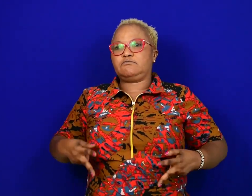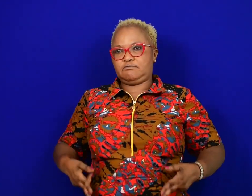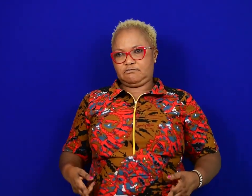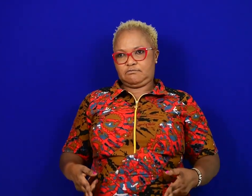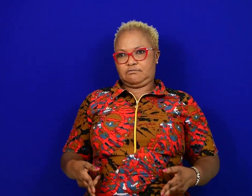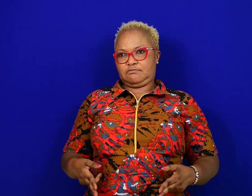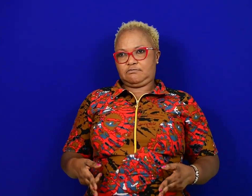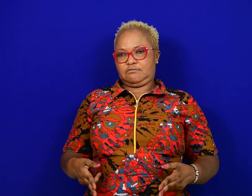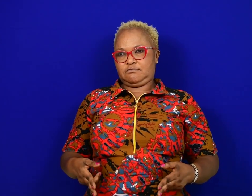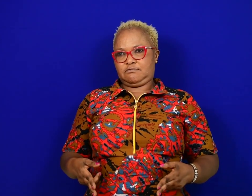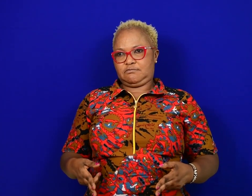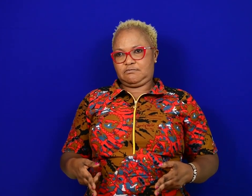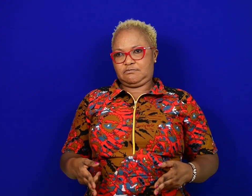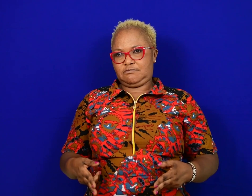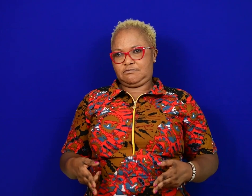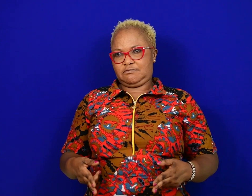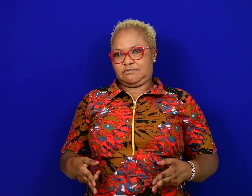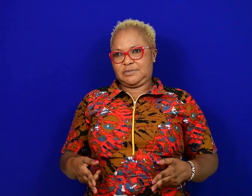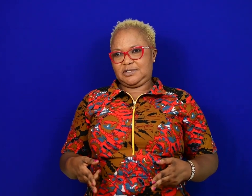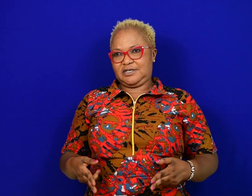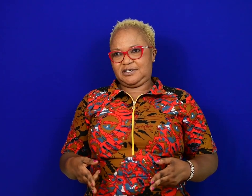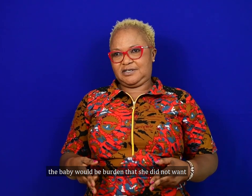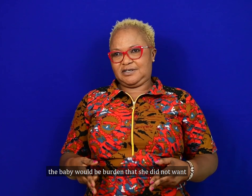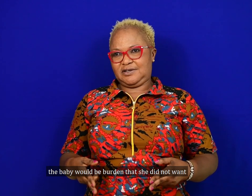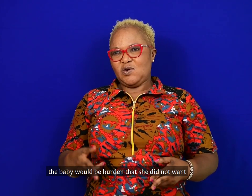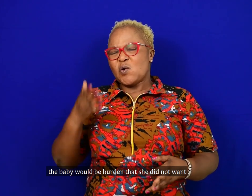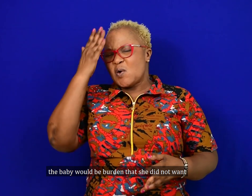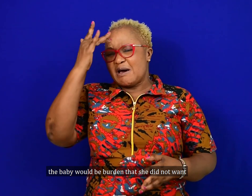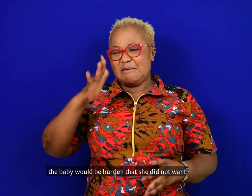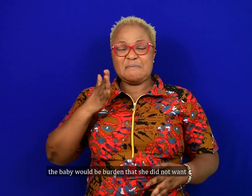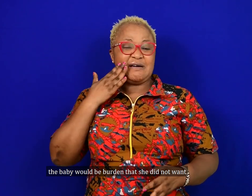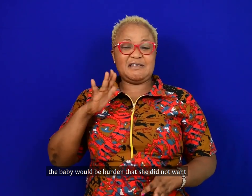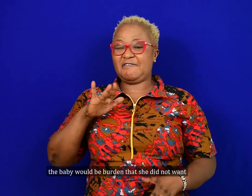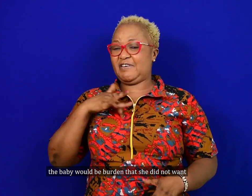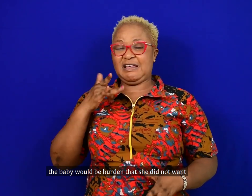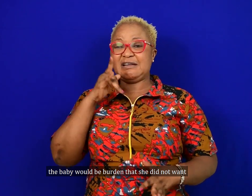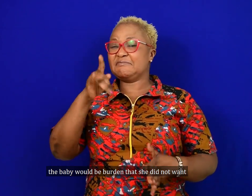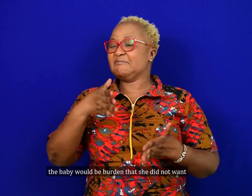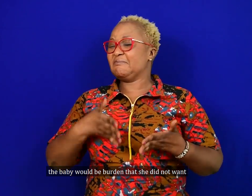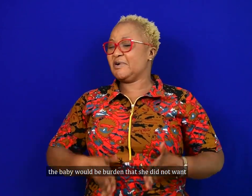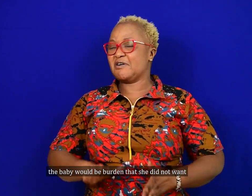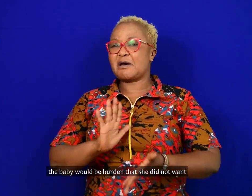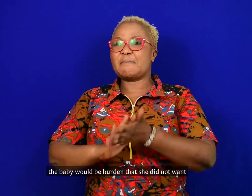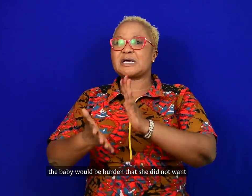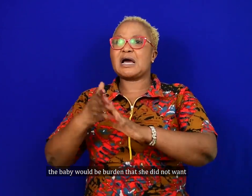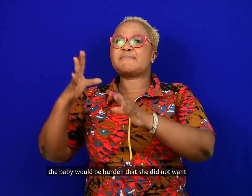that the baby would be a burden that she did not want.